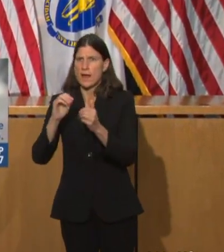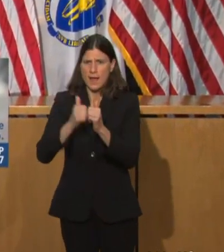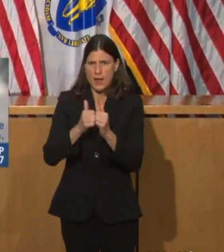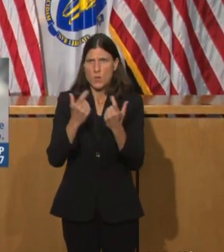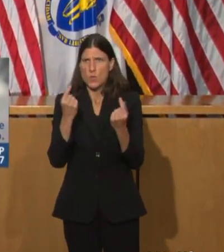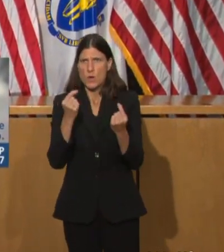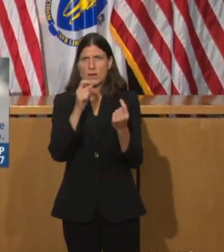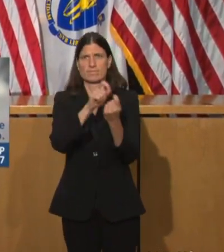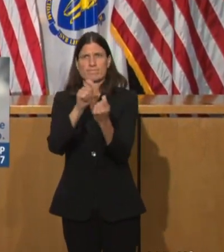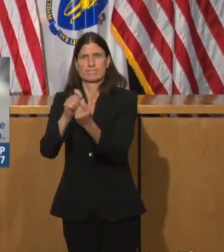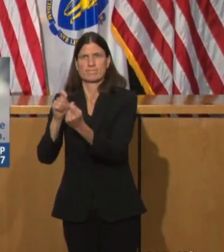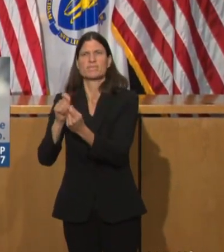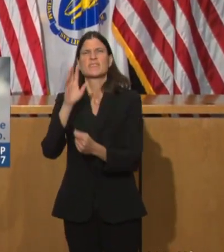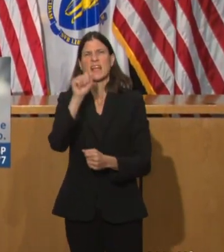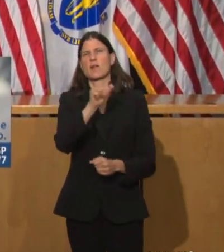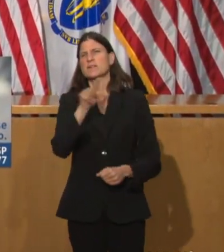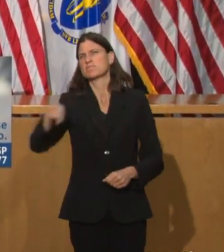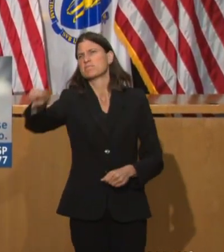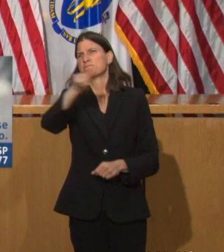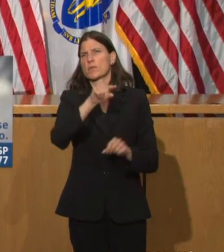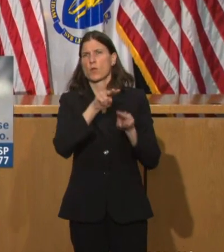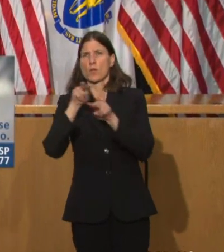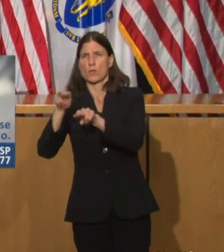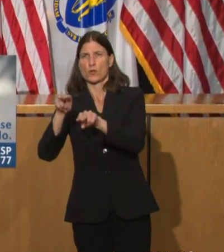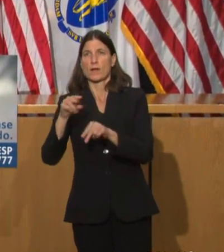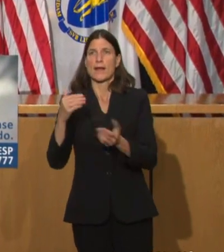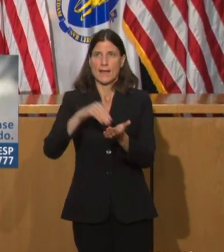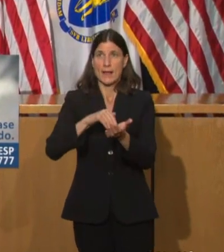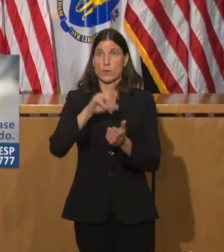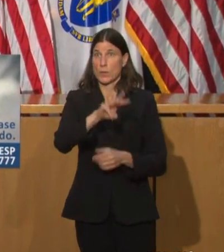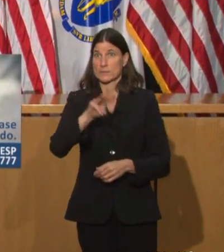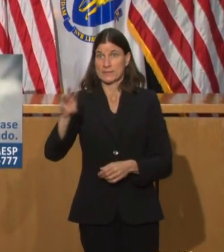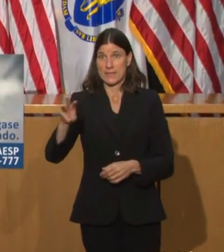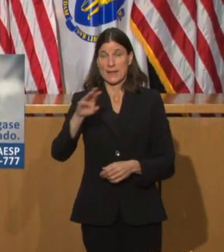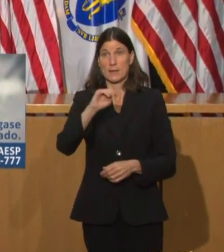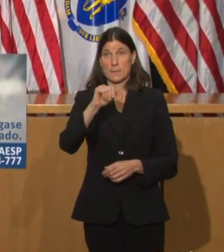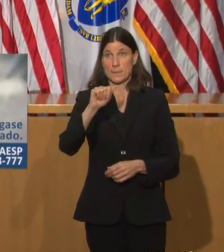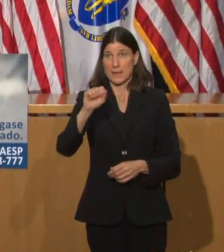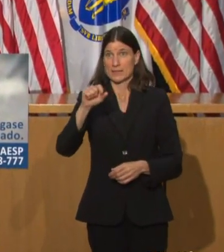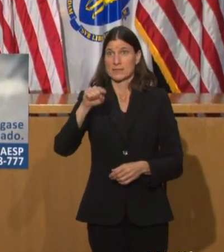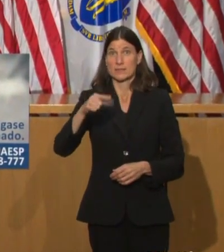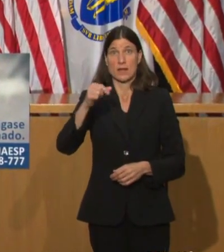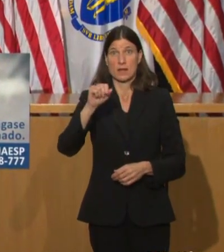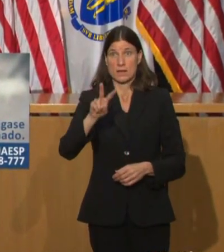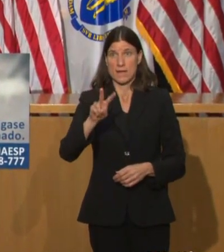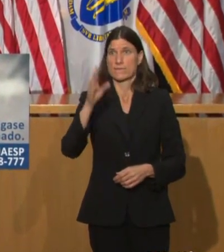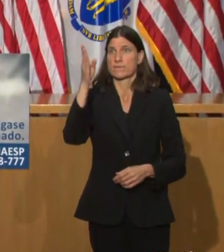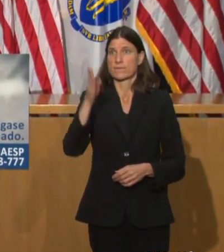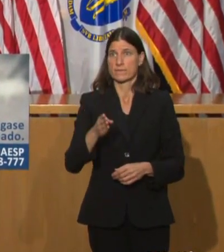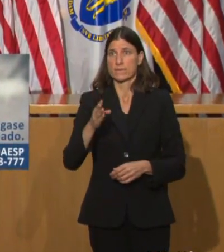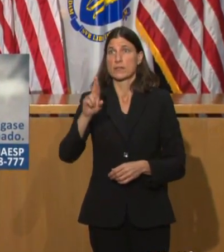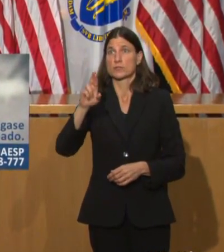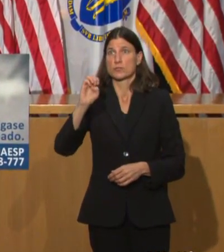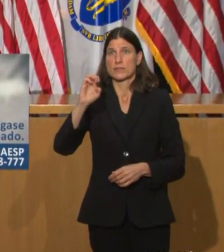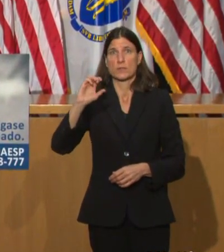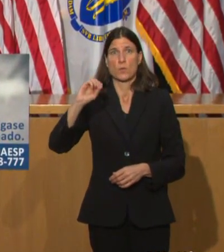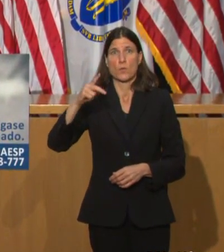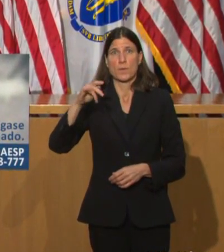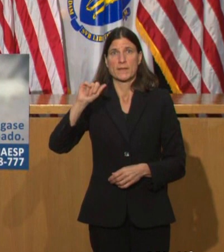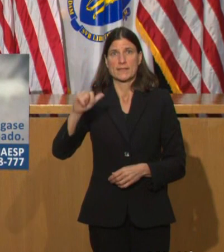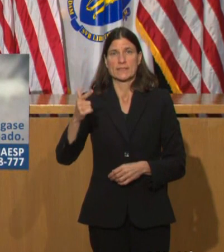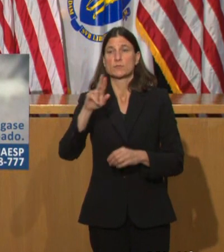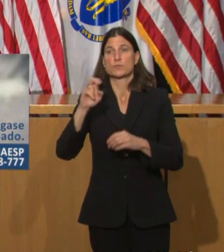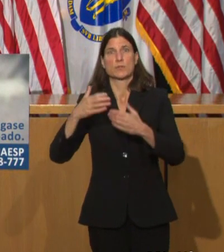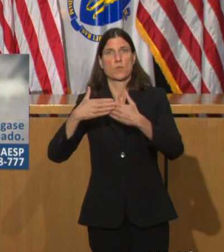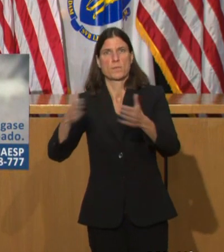at mass.gov reopening. I do want to say with respect to summer camps and child care, um, the